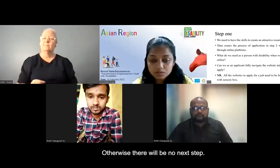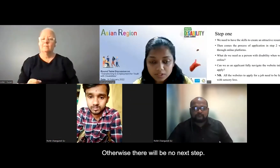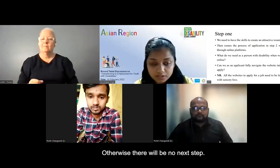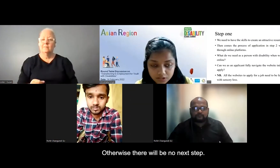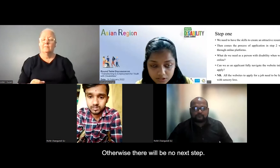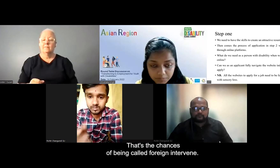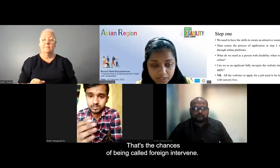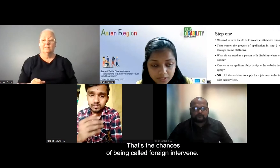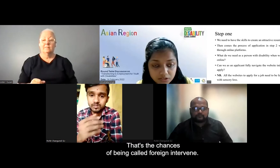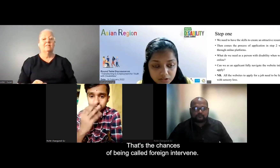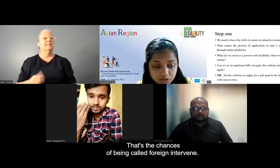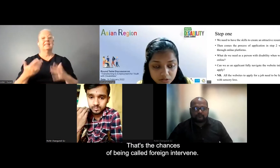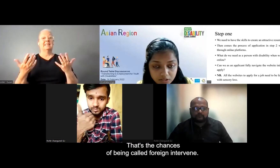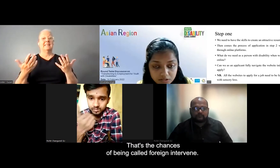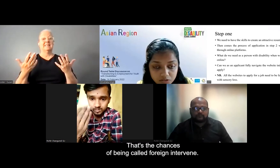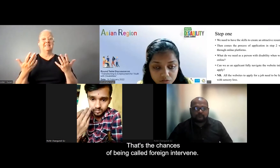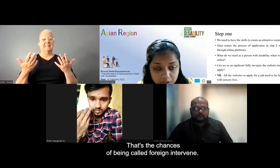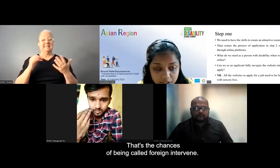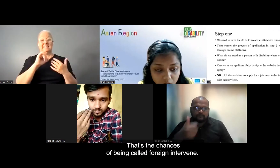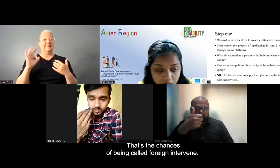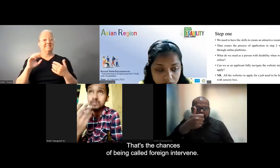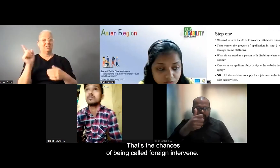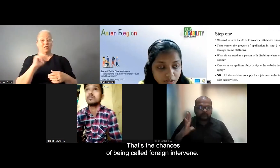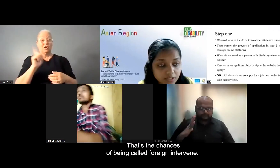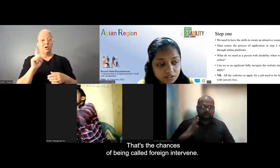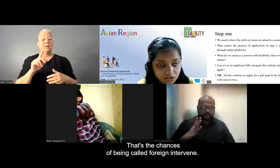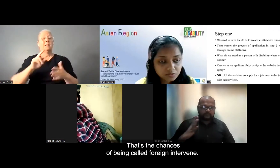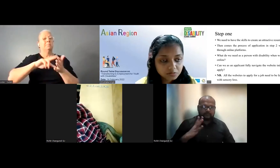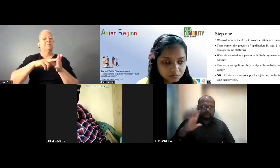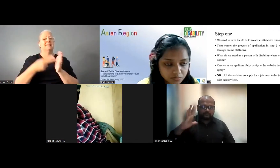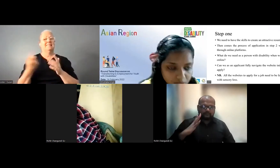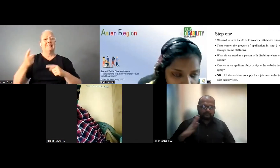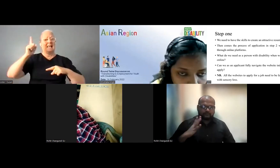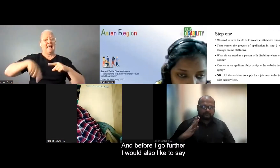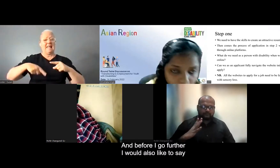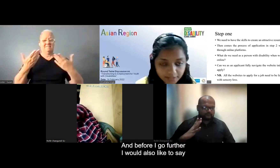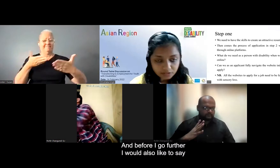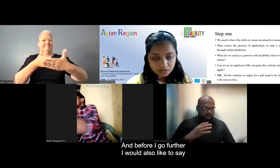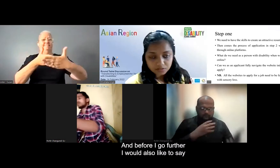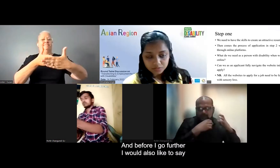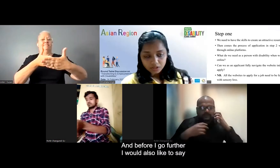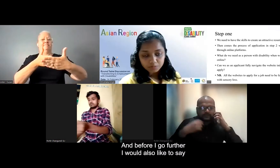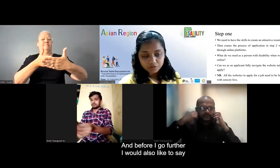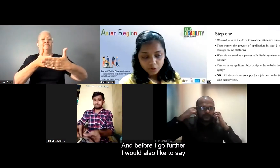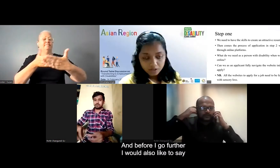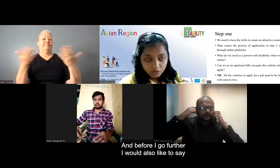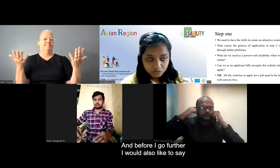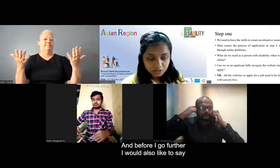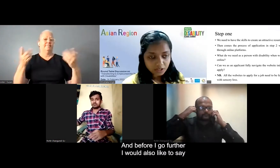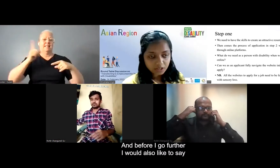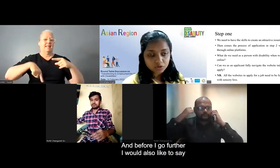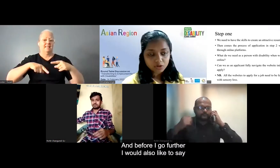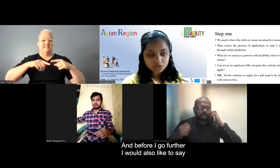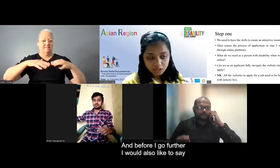next step. That is the chances of being called for an interview. And before I go